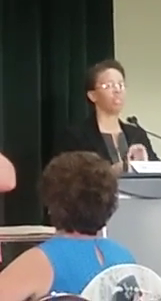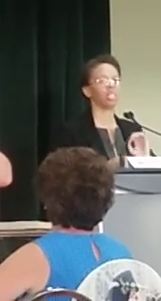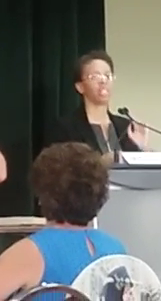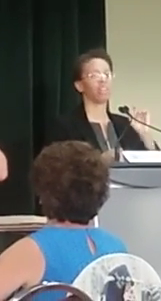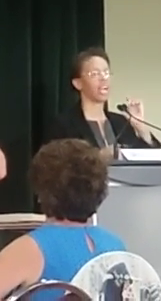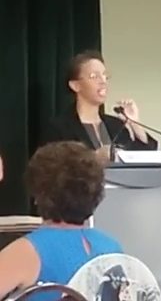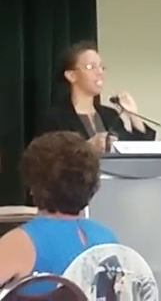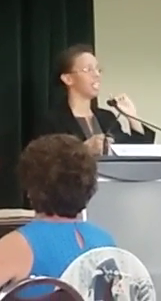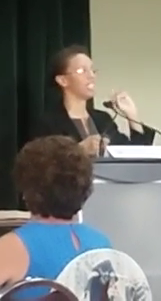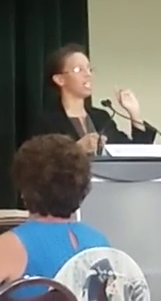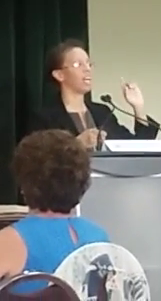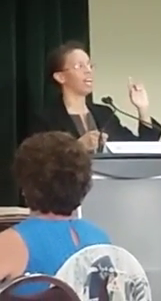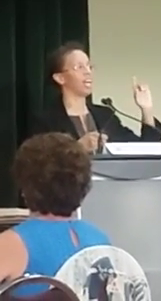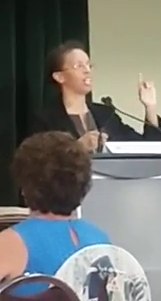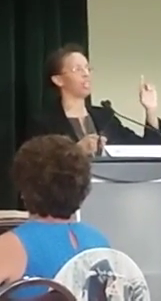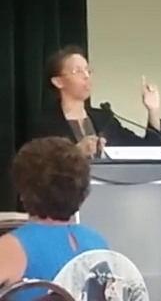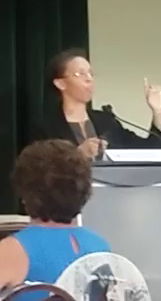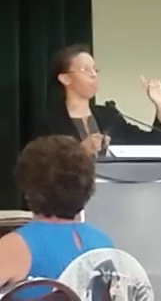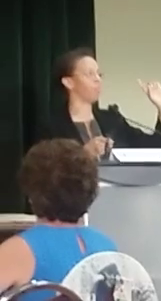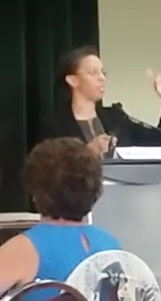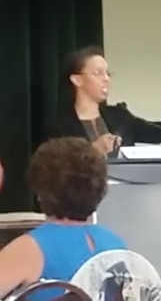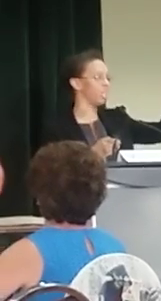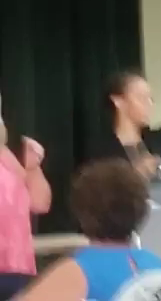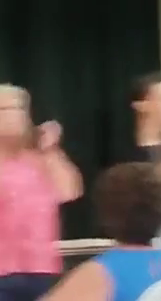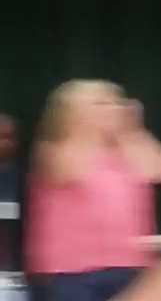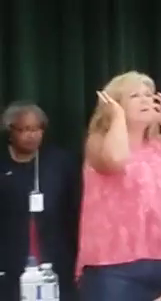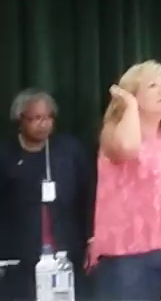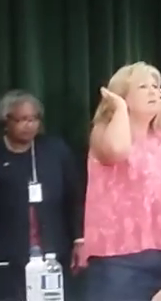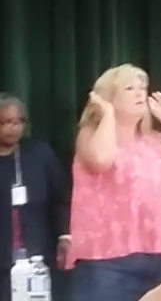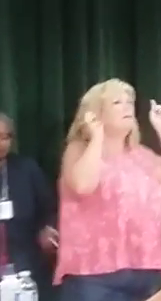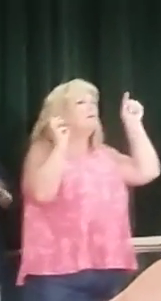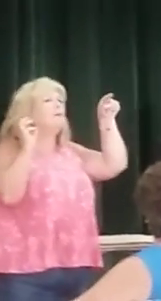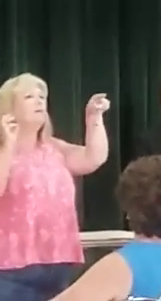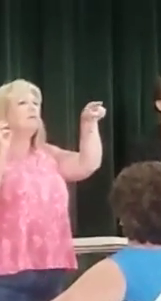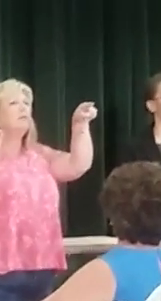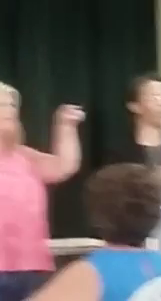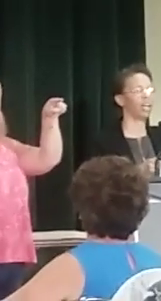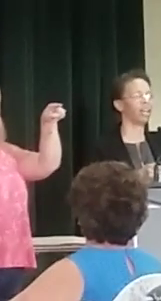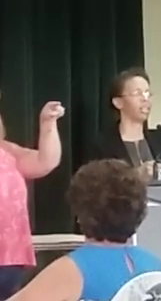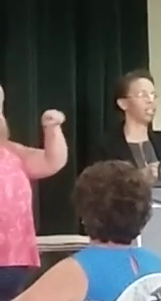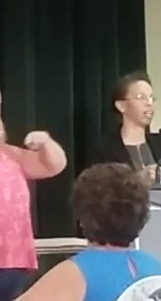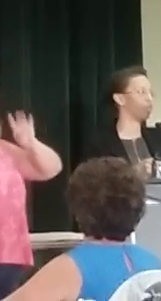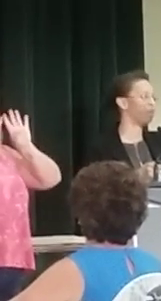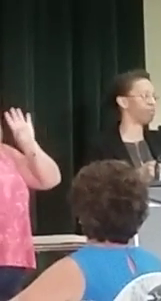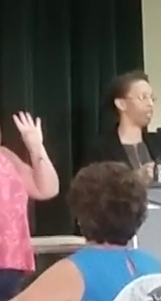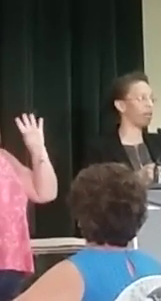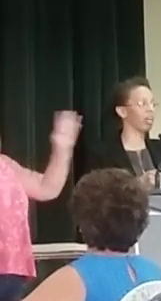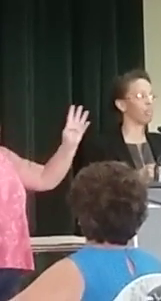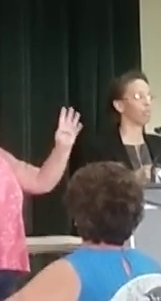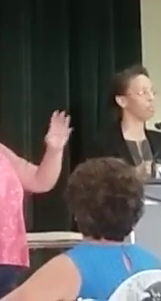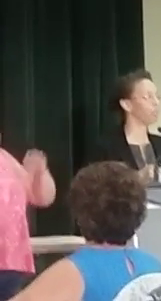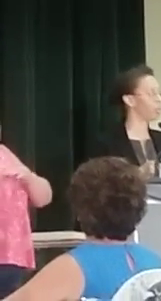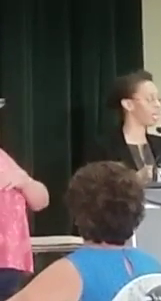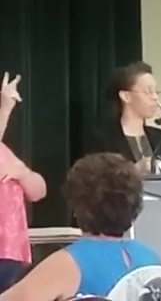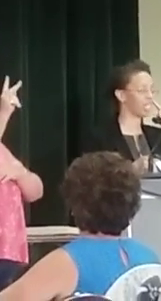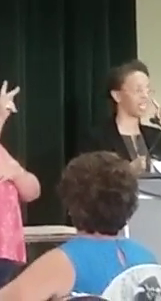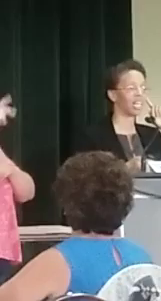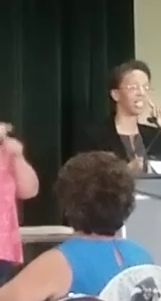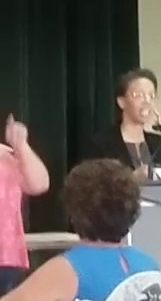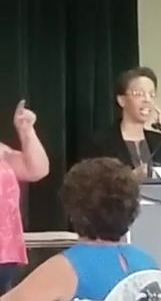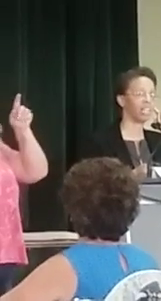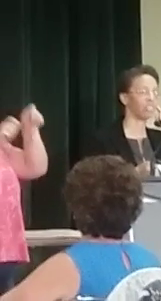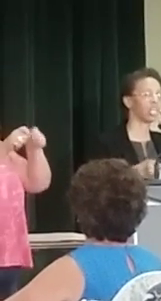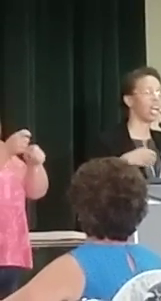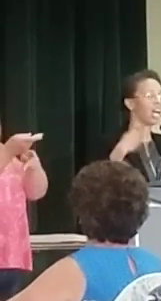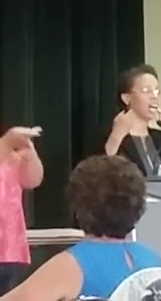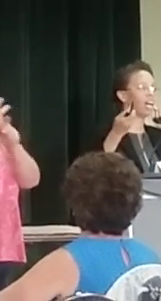available. There are headsets. If you see the audio technical people at the back of the room, you're able to